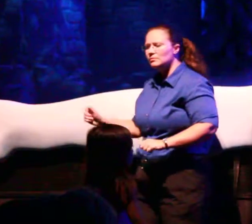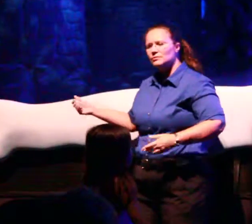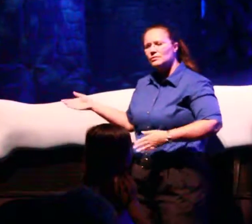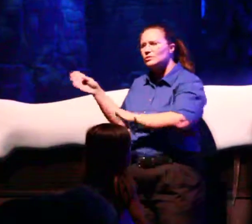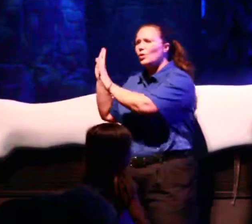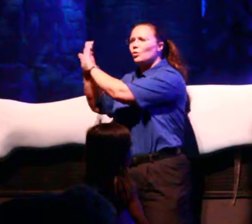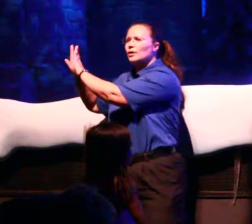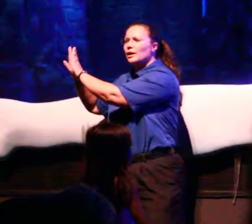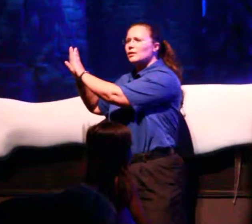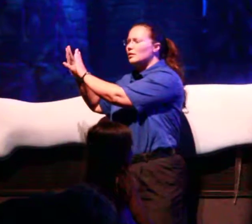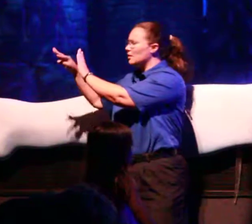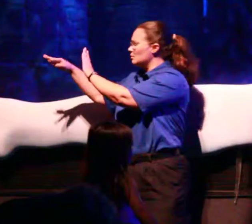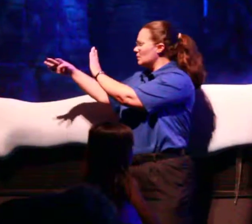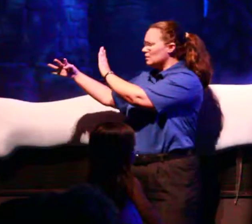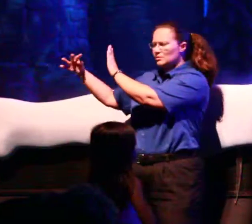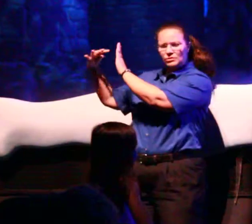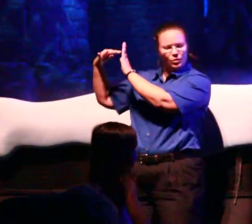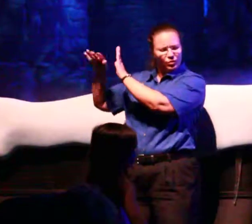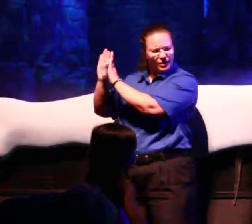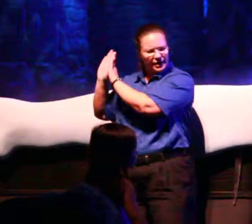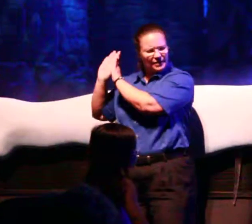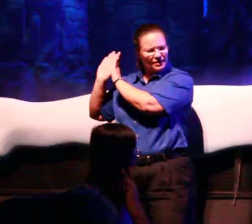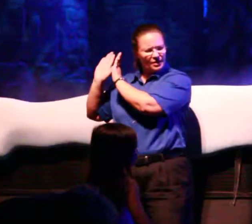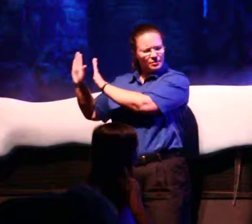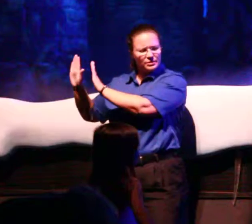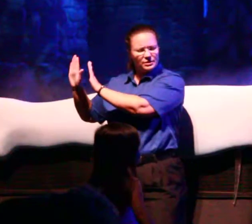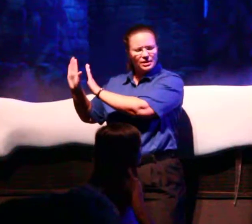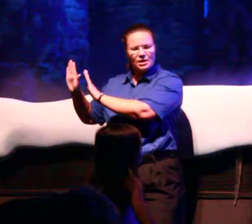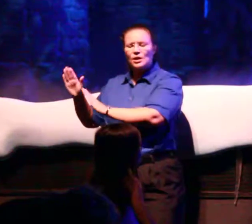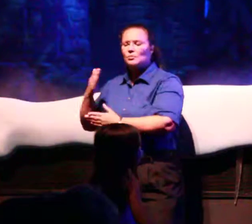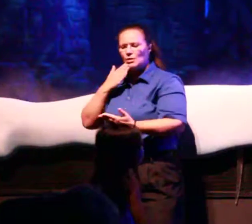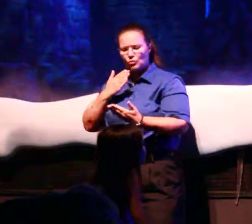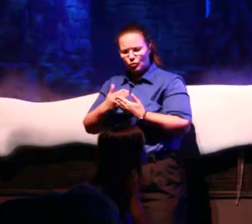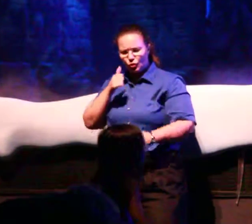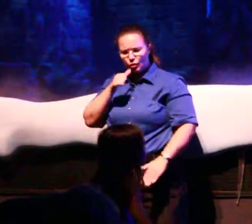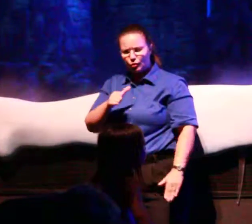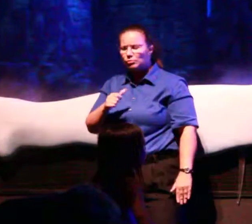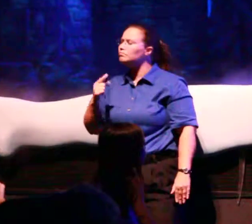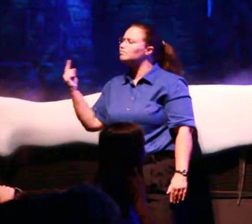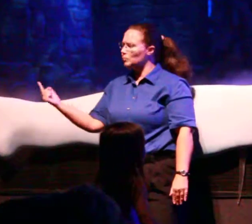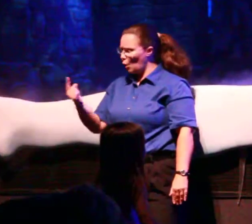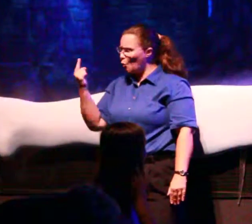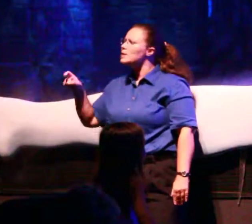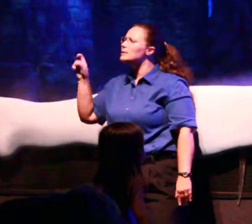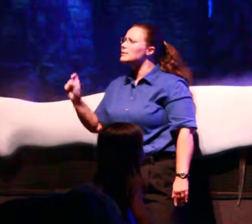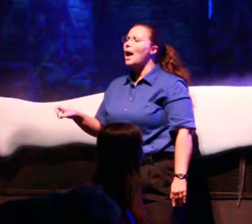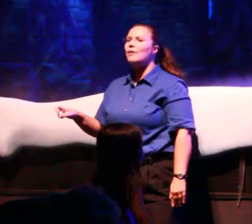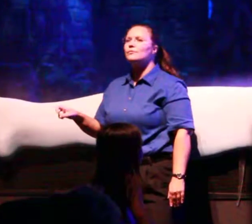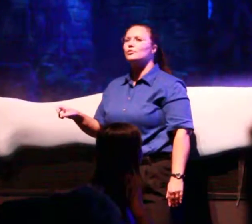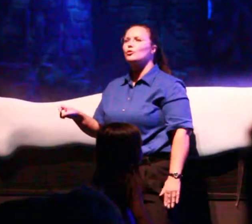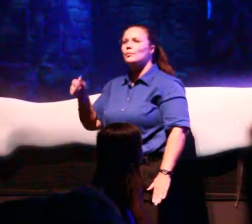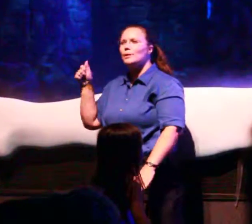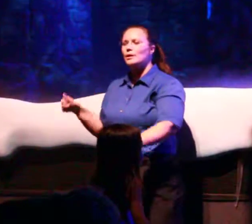Don't let them in, don't let them see. Be the good girl you always have to be.